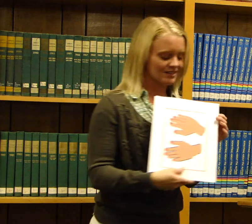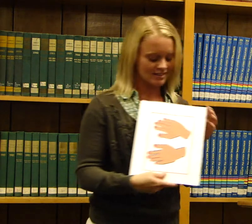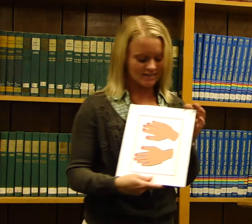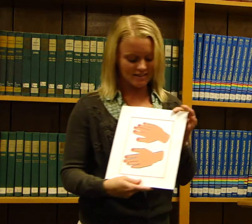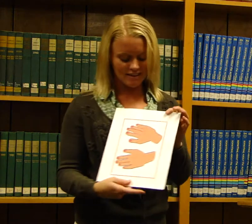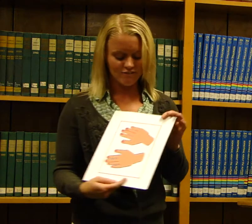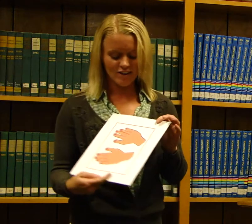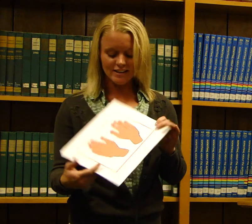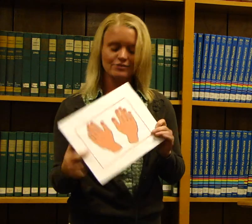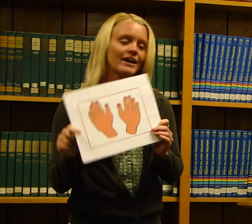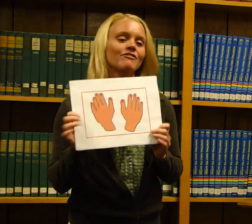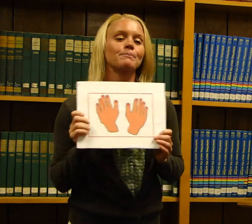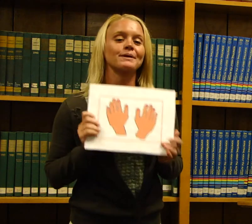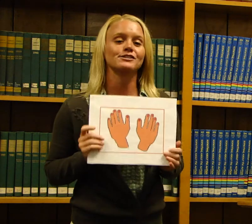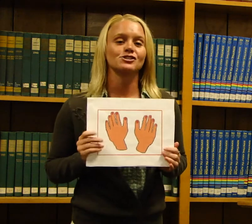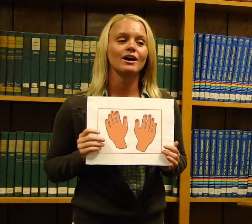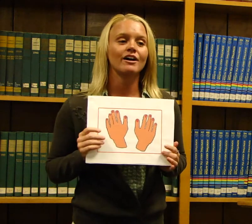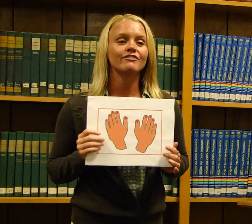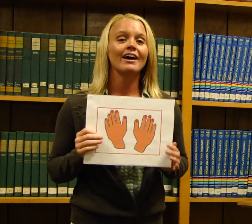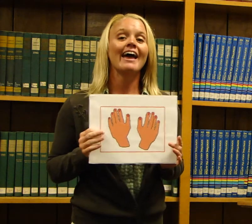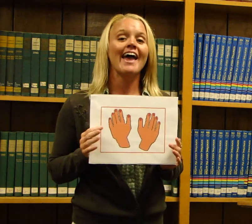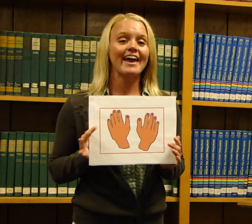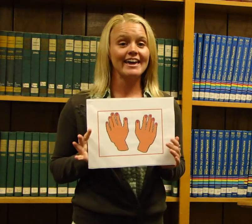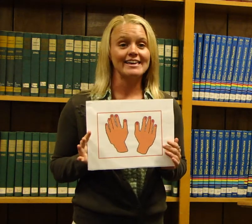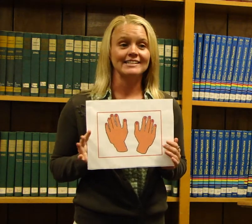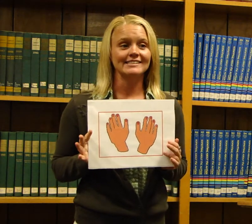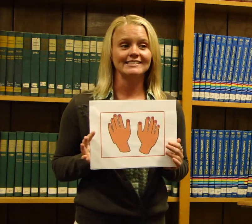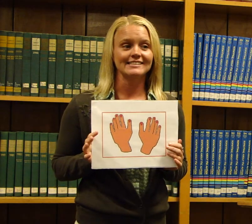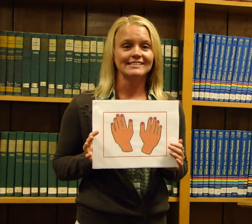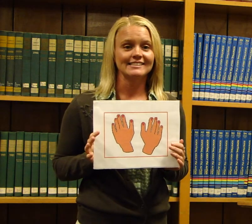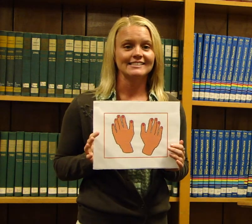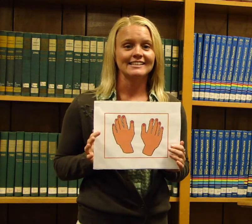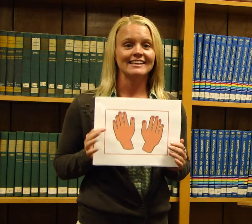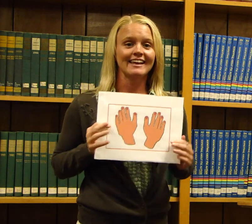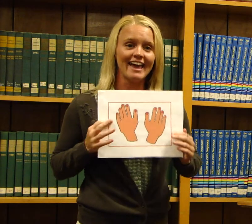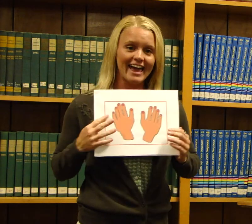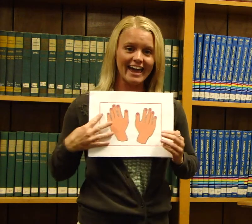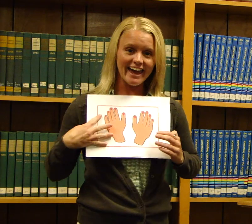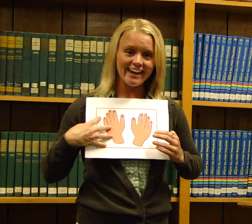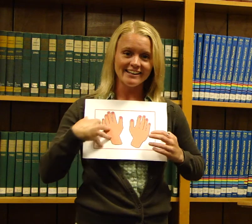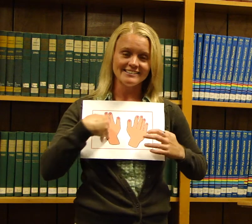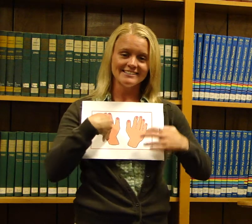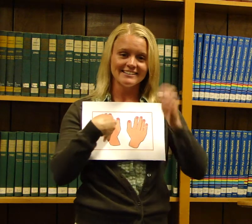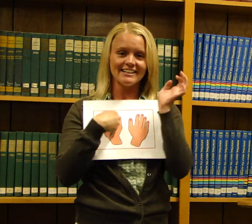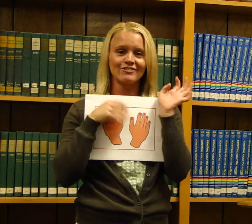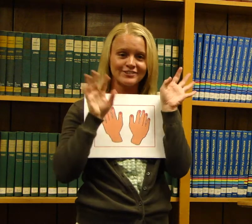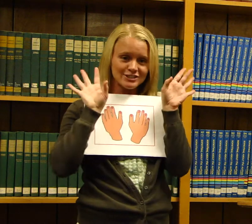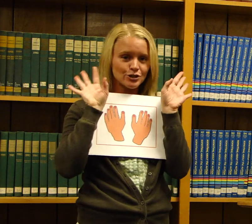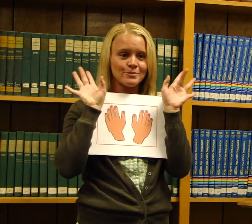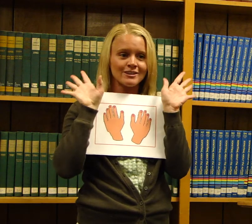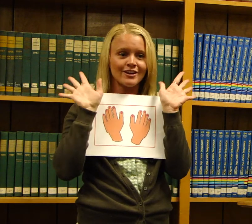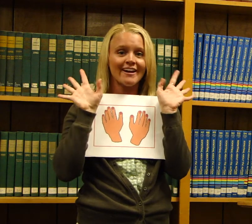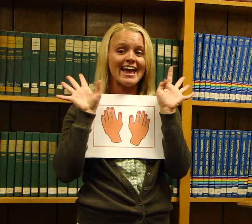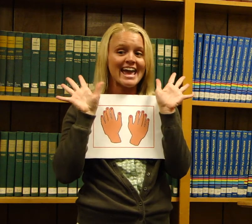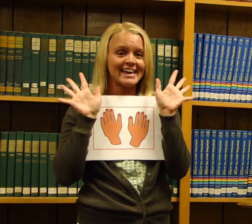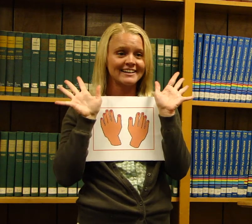And finally we have a picture of hands. Hands. Can everyone show me their hands?